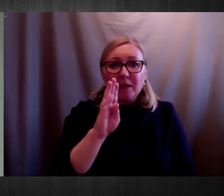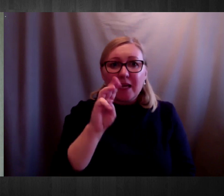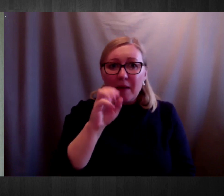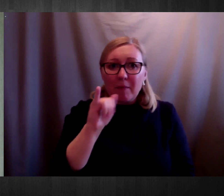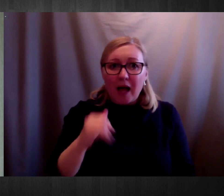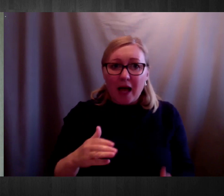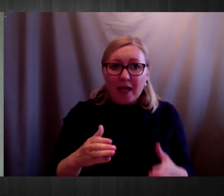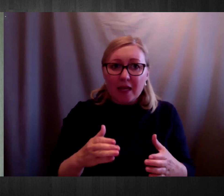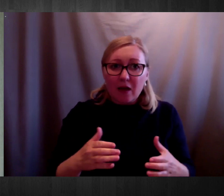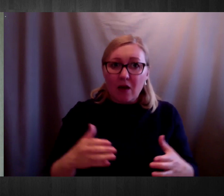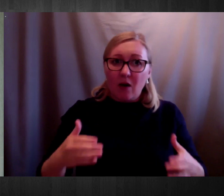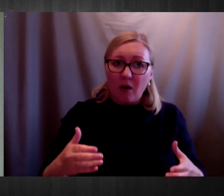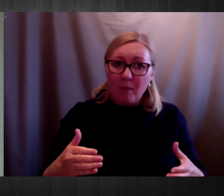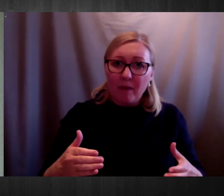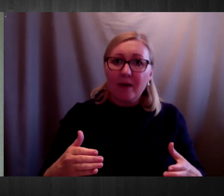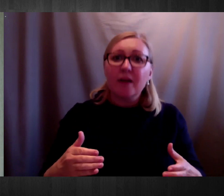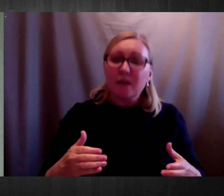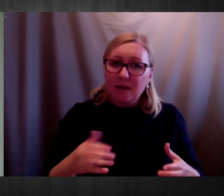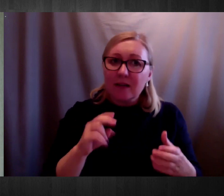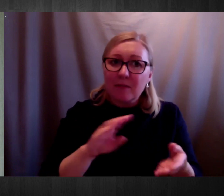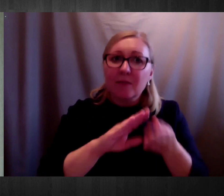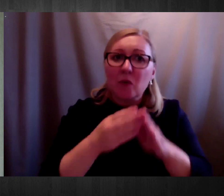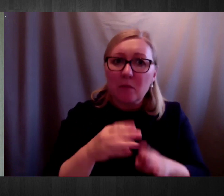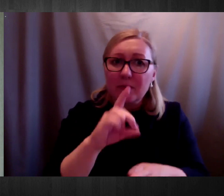and potentially leads to cardiovascular disease.